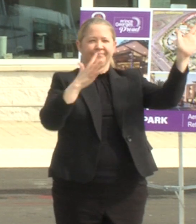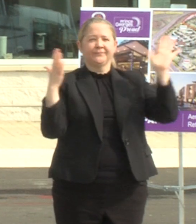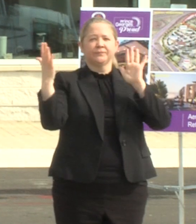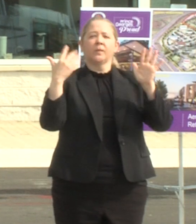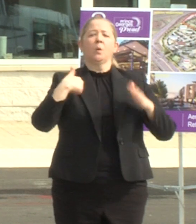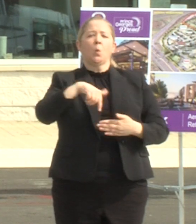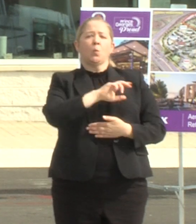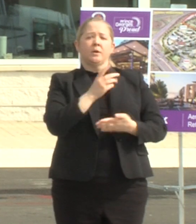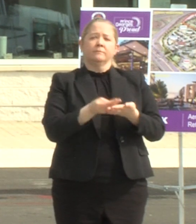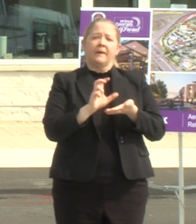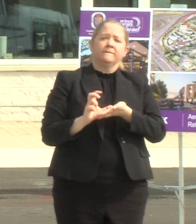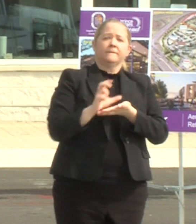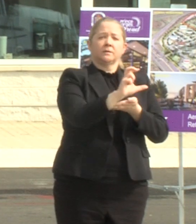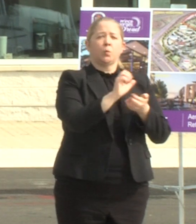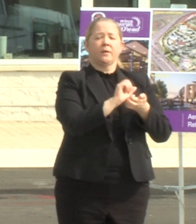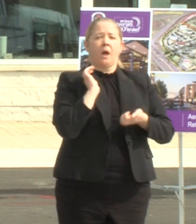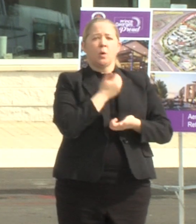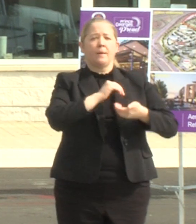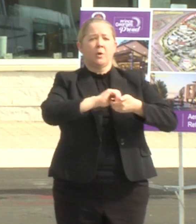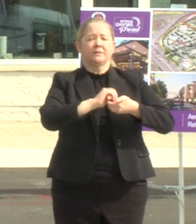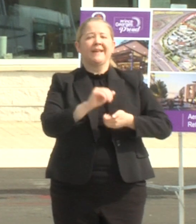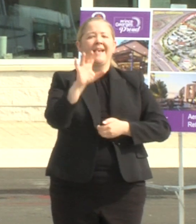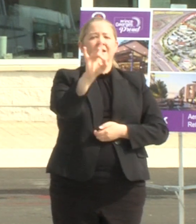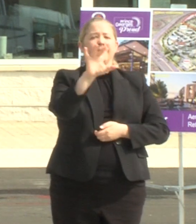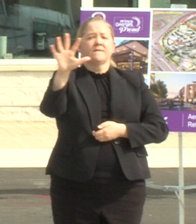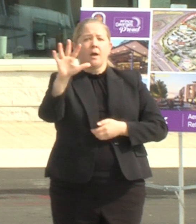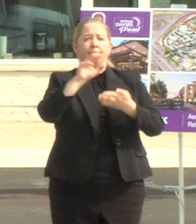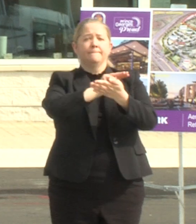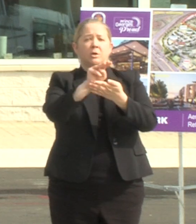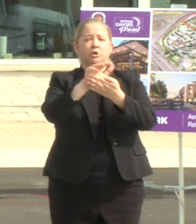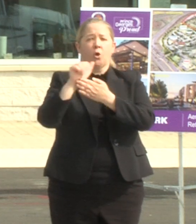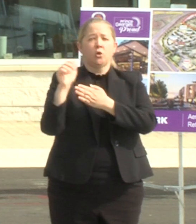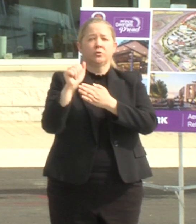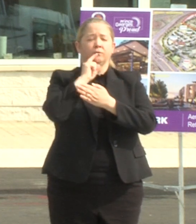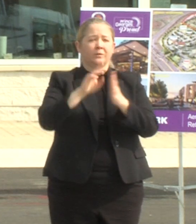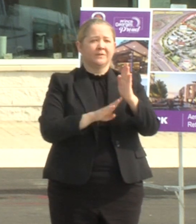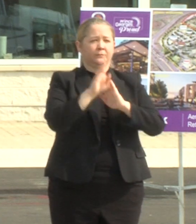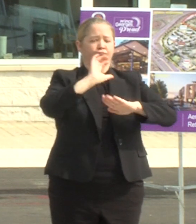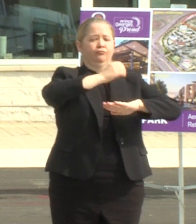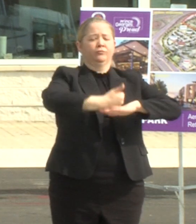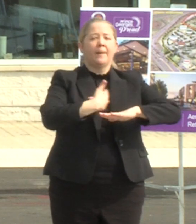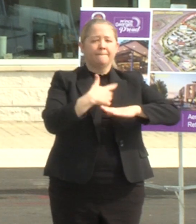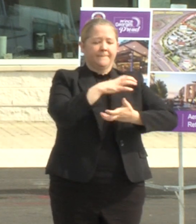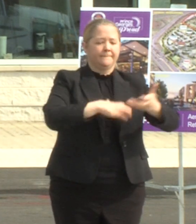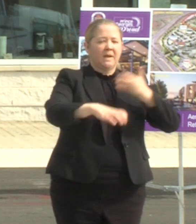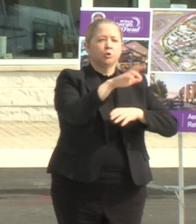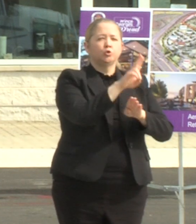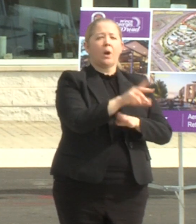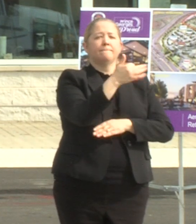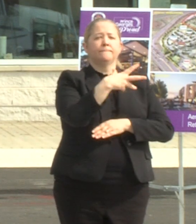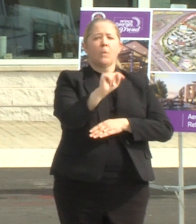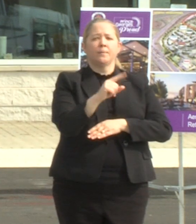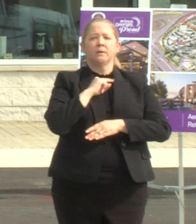we are investing along with our partners 85 million dollars to develop this mixed-use apartment and retail community